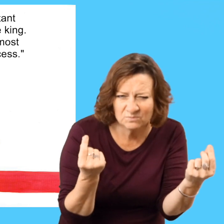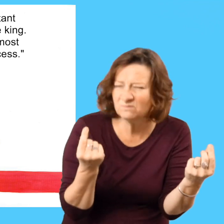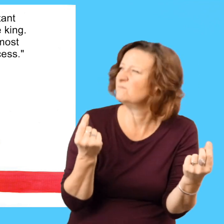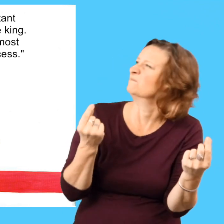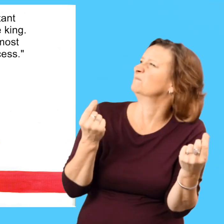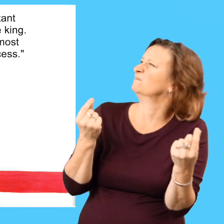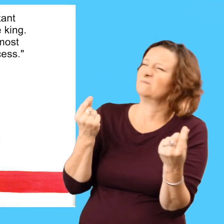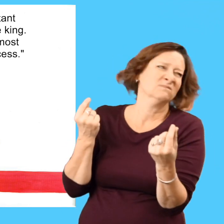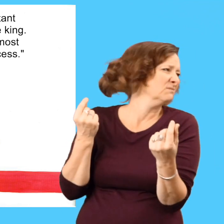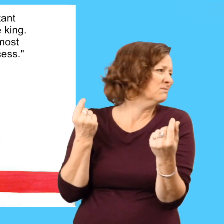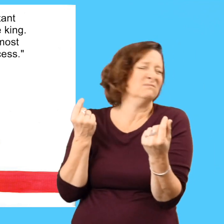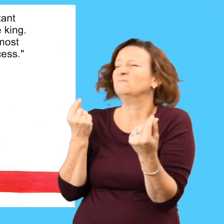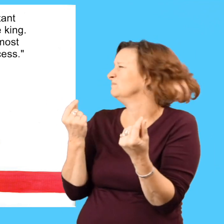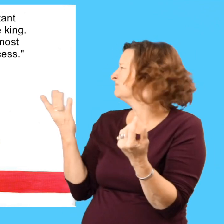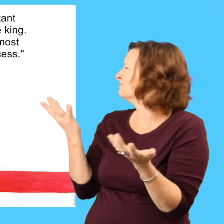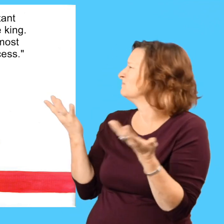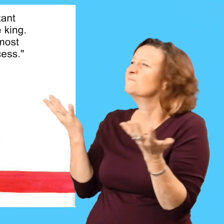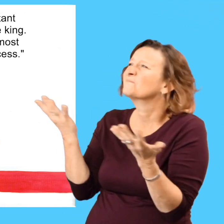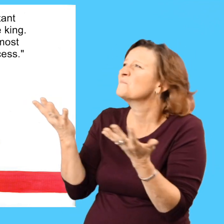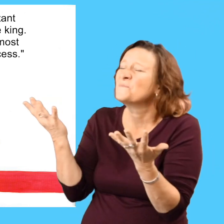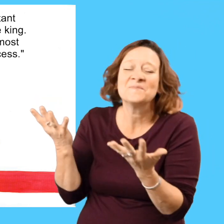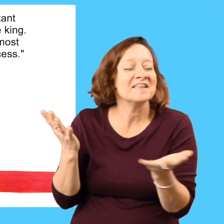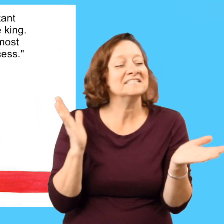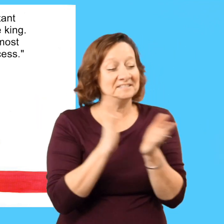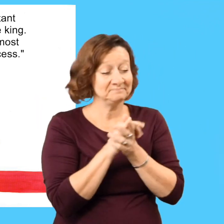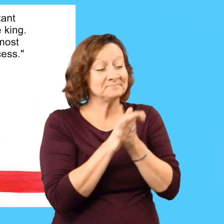The hens were confused. What we do?